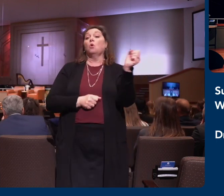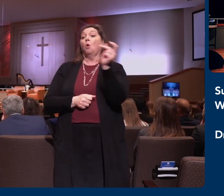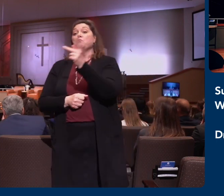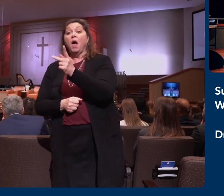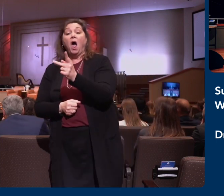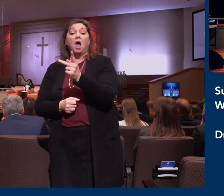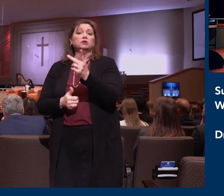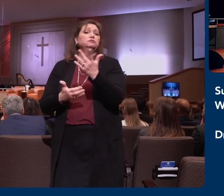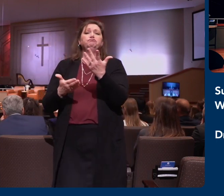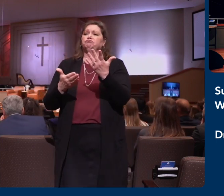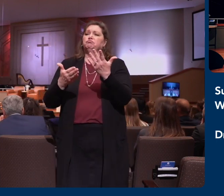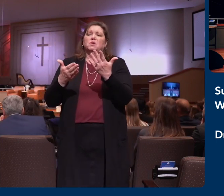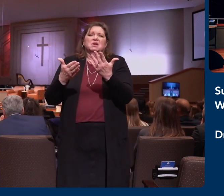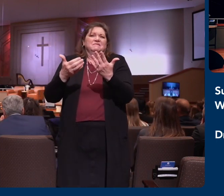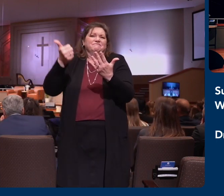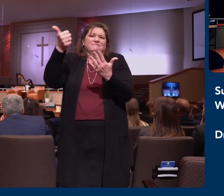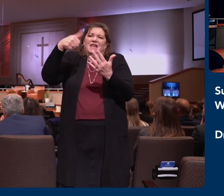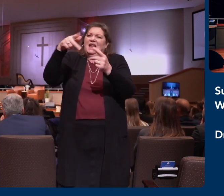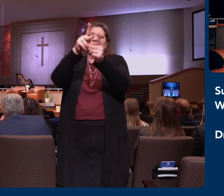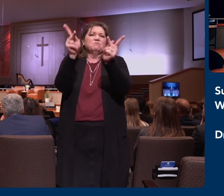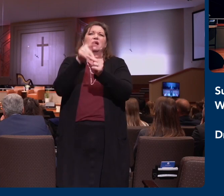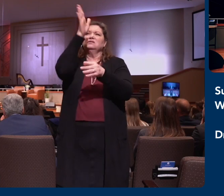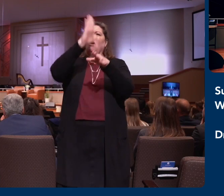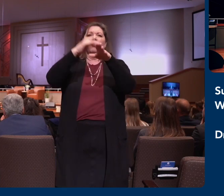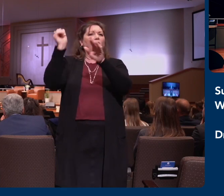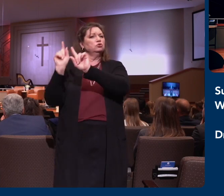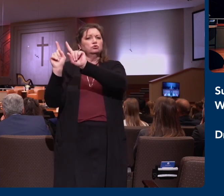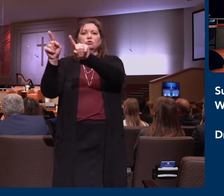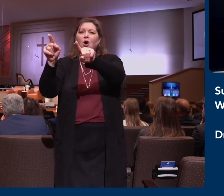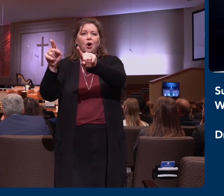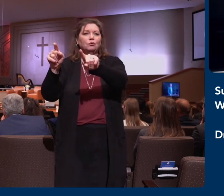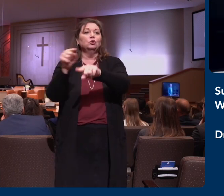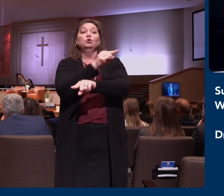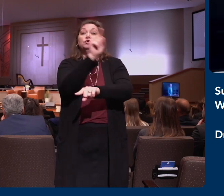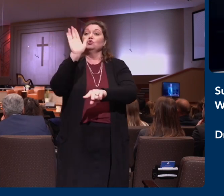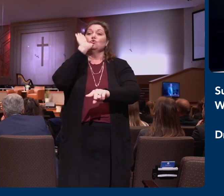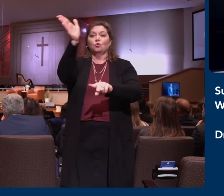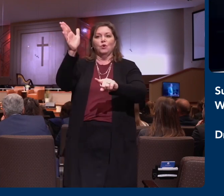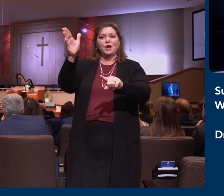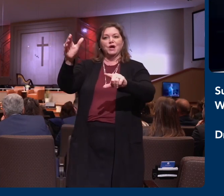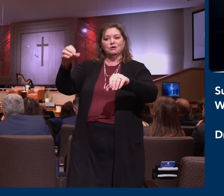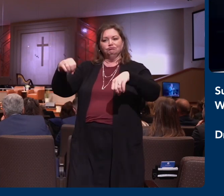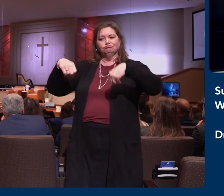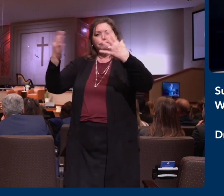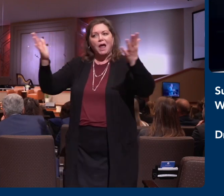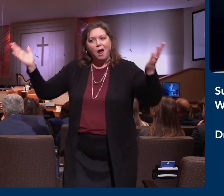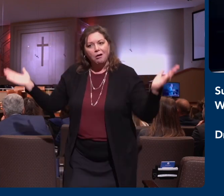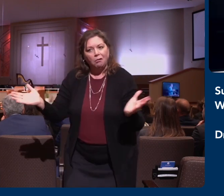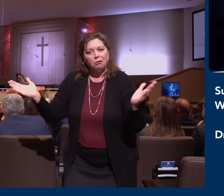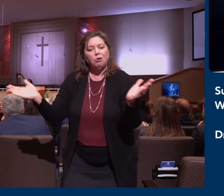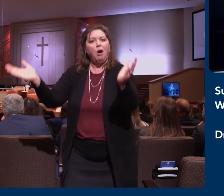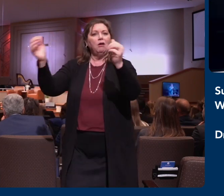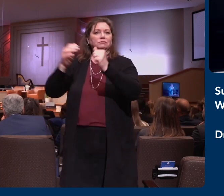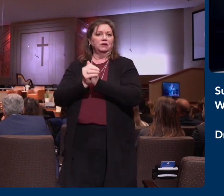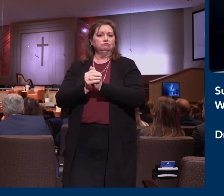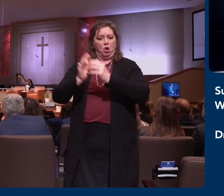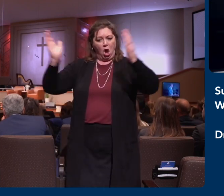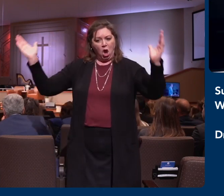God takes you this summer, that you would be an encouragement to that ministry. And you would encourage your pastor, encourage those in ministry that you're